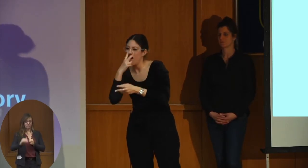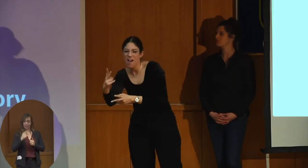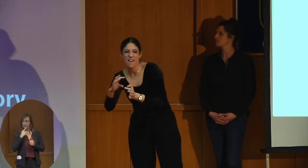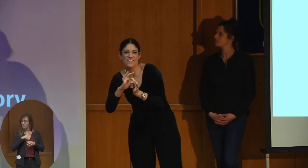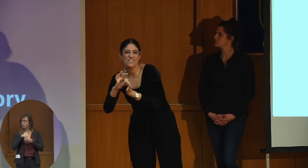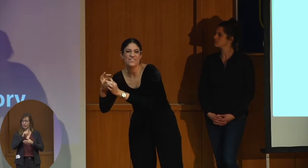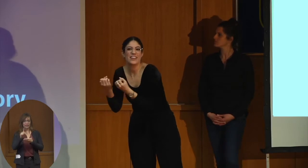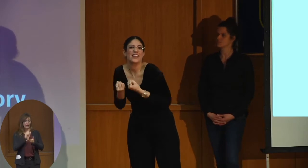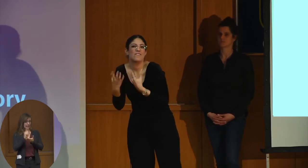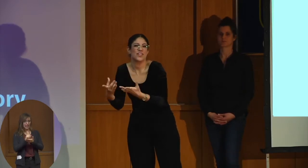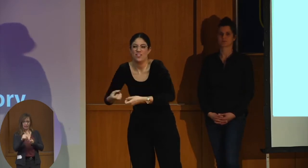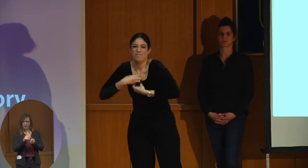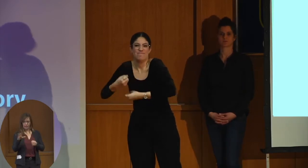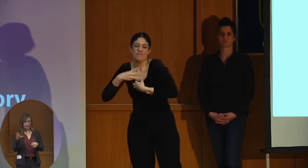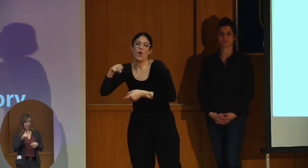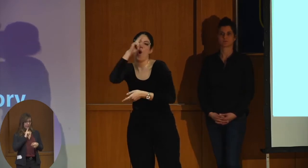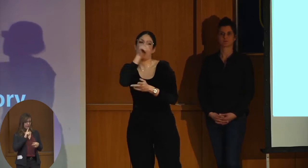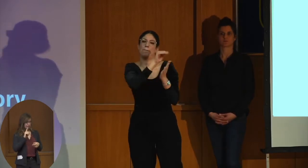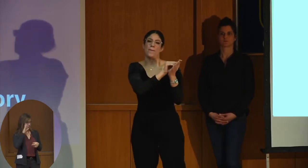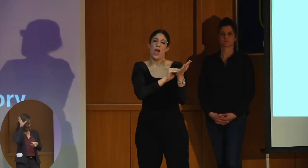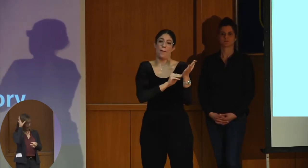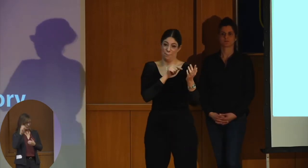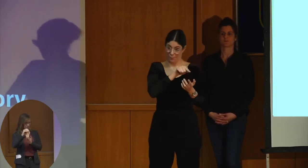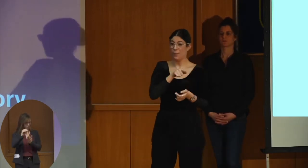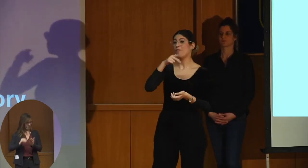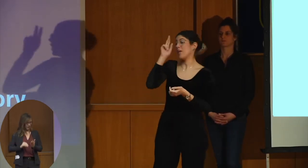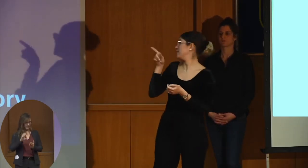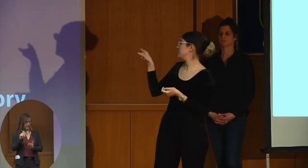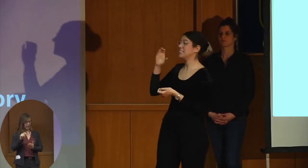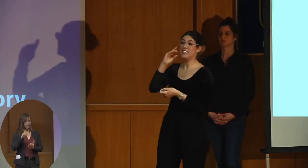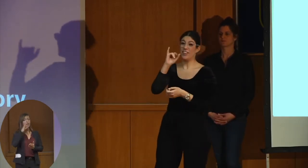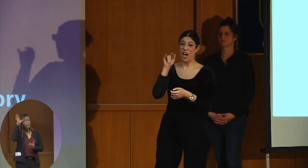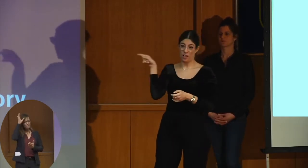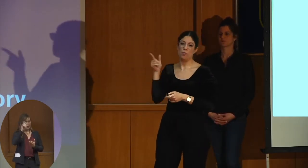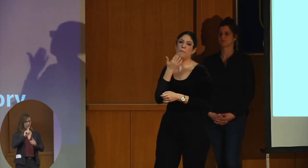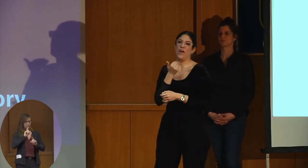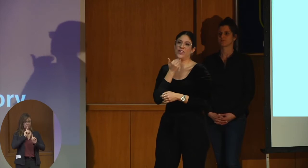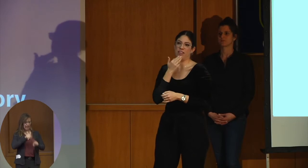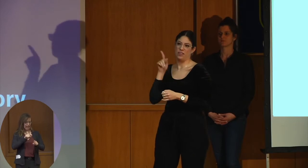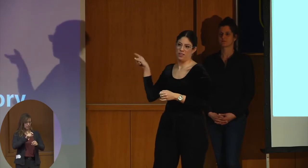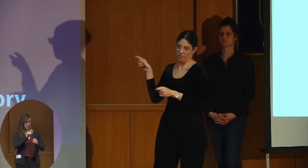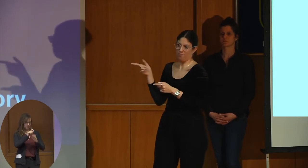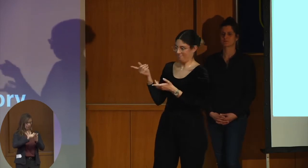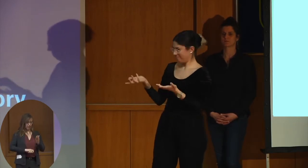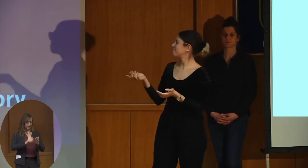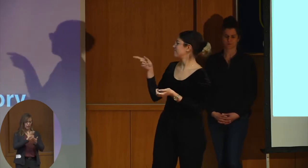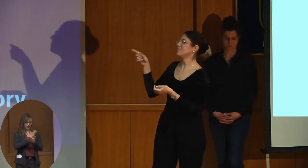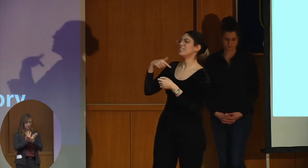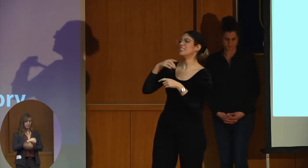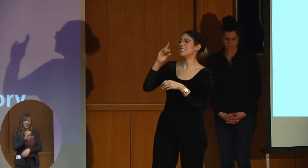The parents are filling out the questionnaire. Now, the CDI originally was in